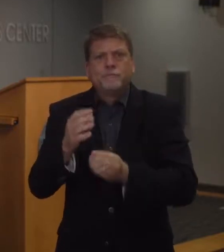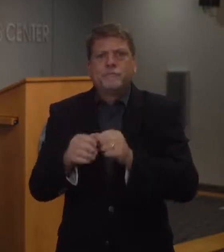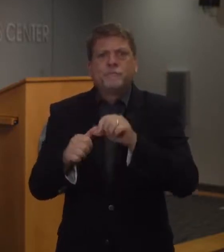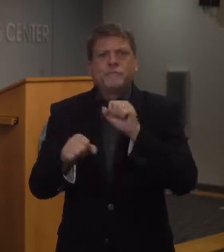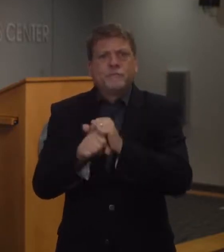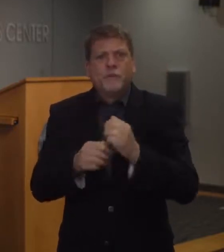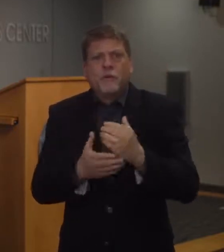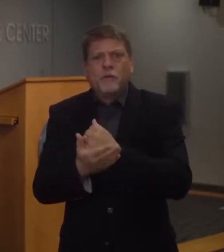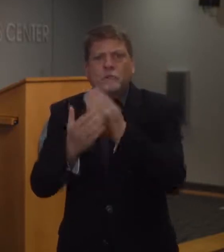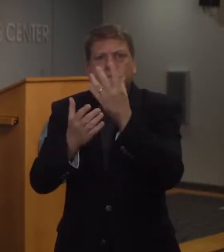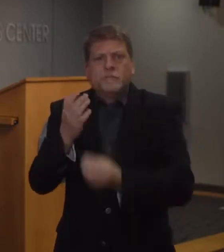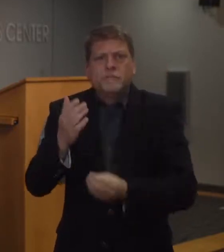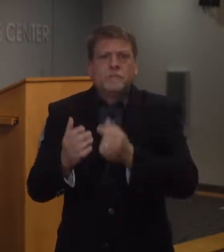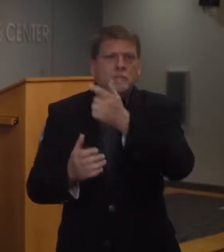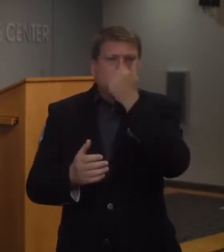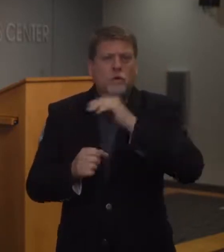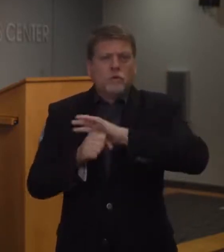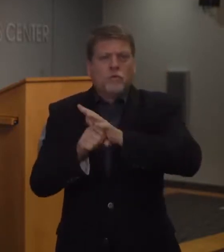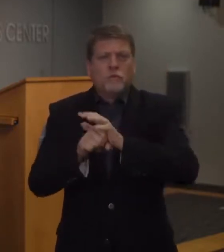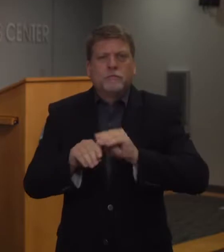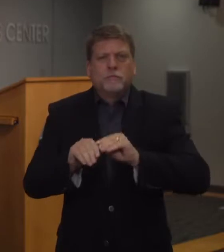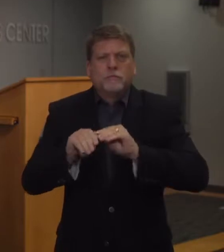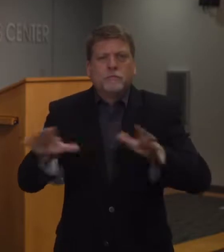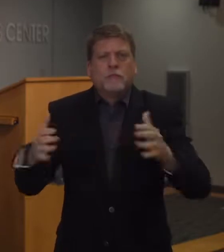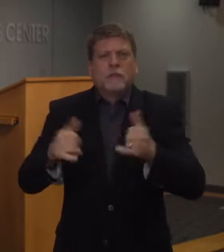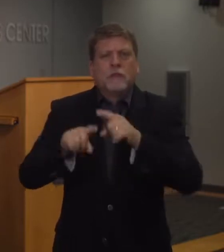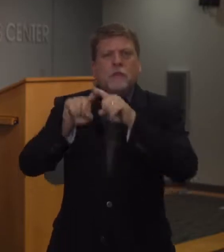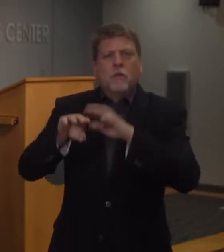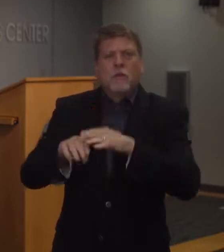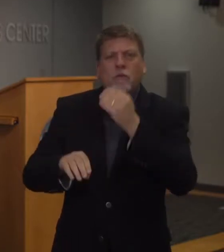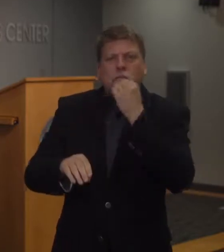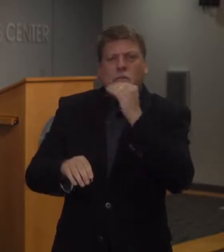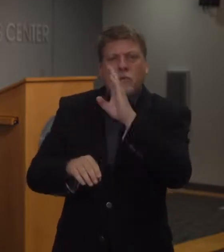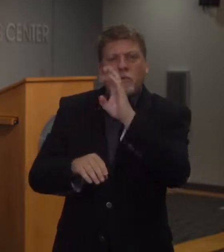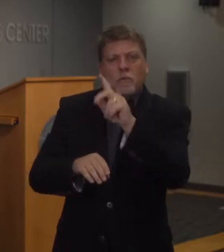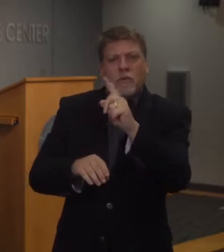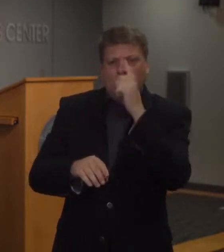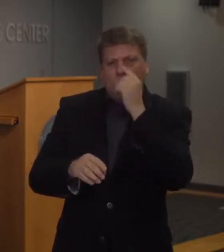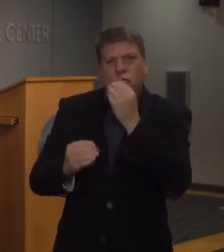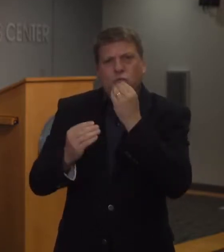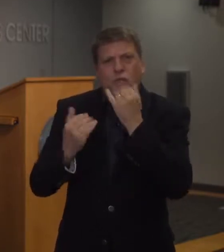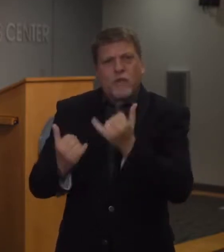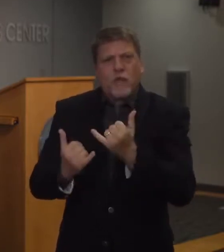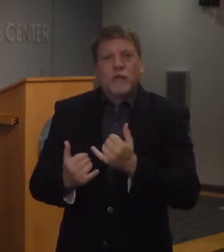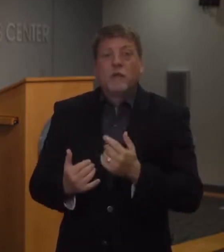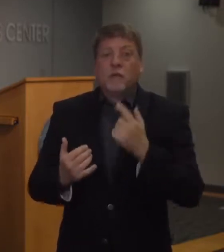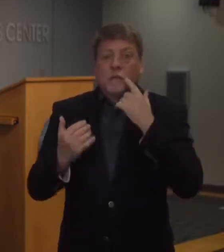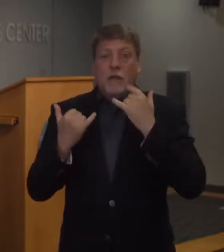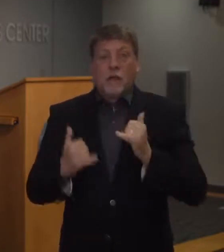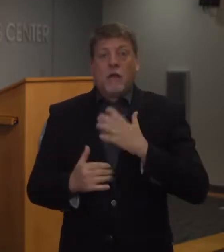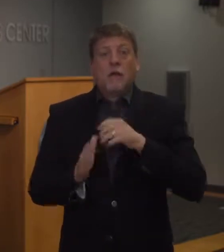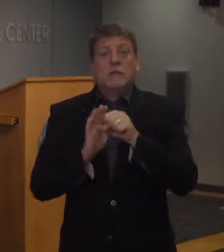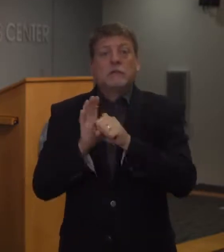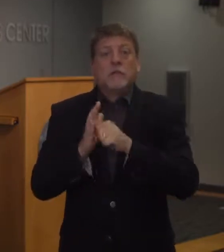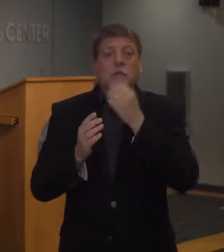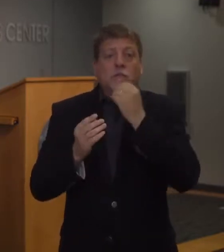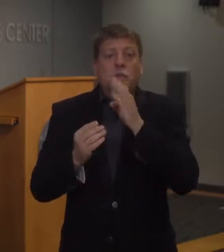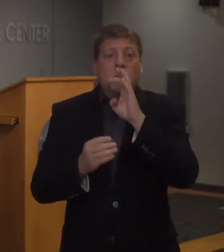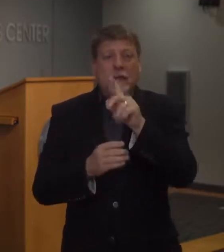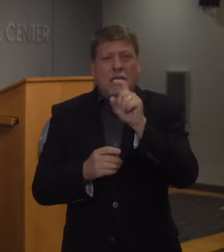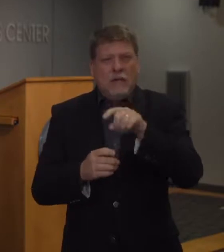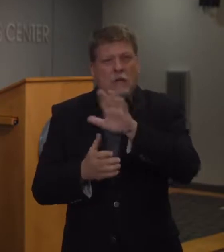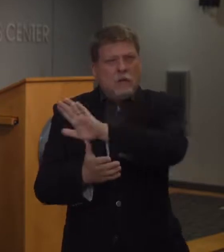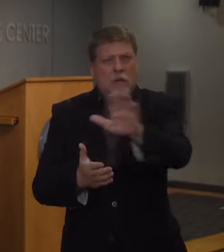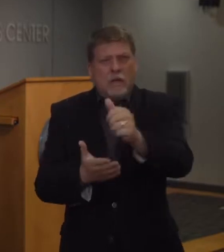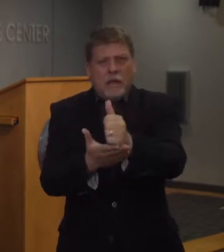income during the coronavirus pandemic and are relying on food banks for groceries. Right now, our state's food banks need your